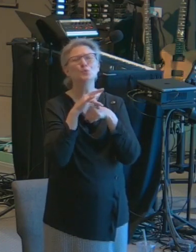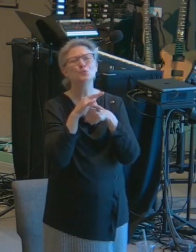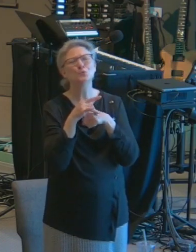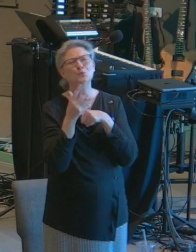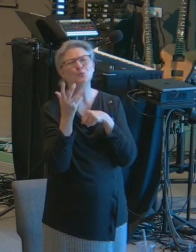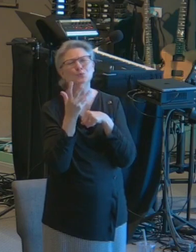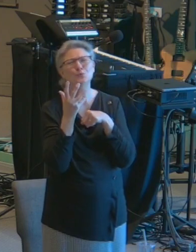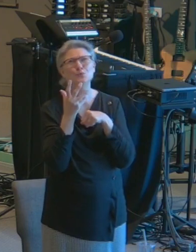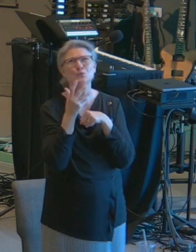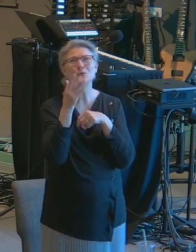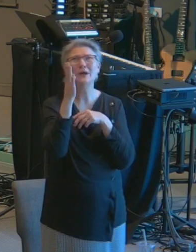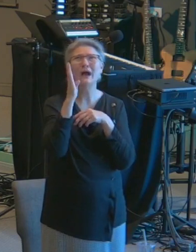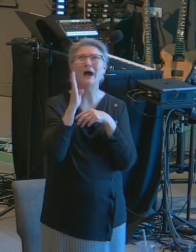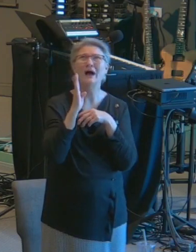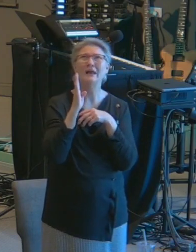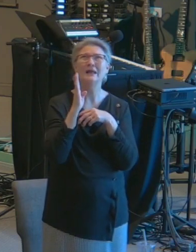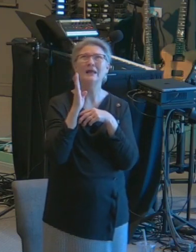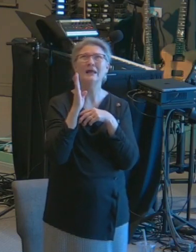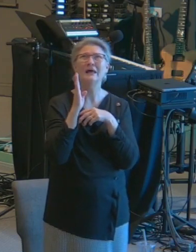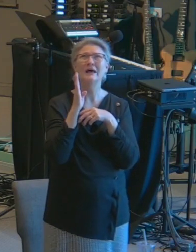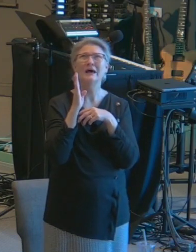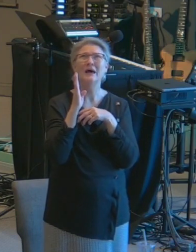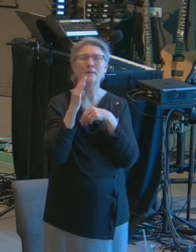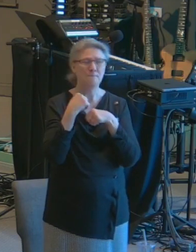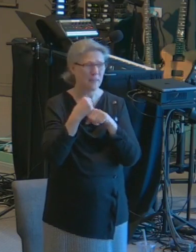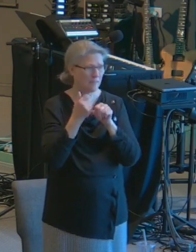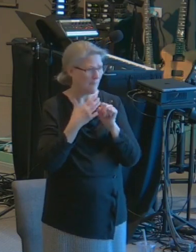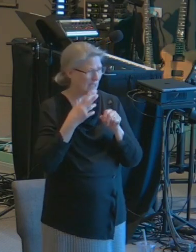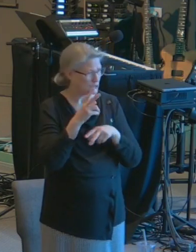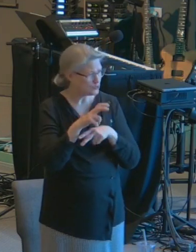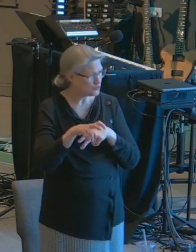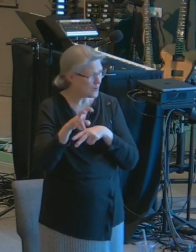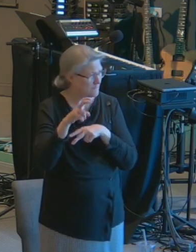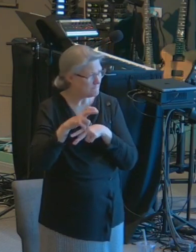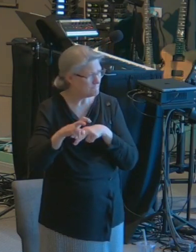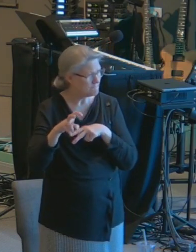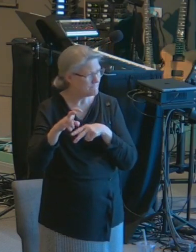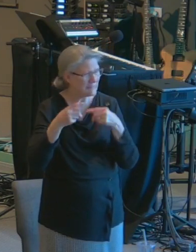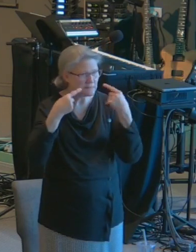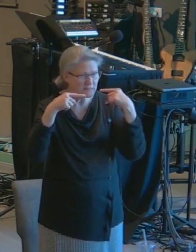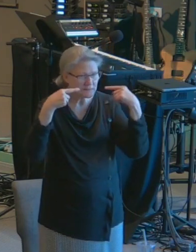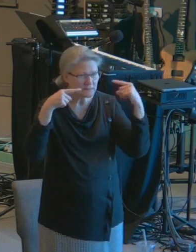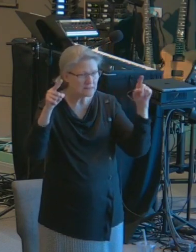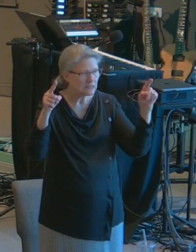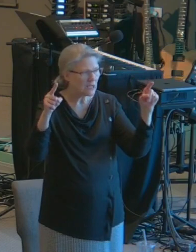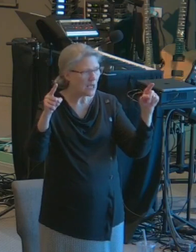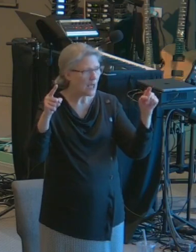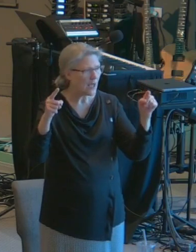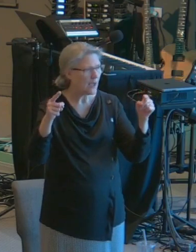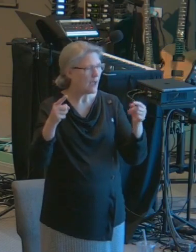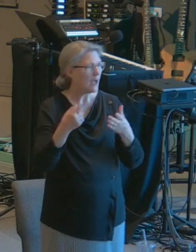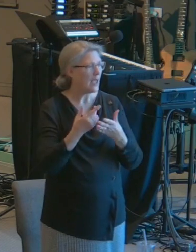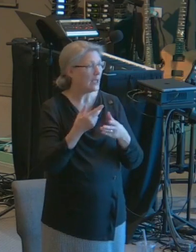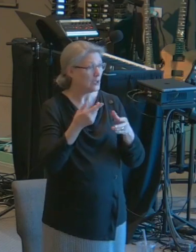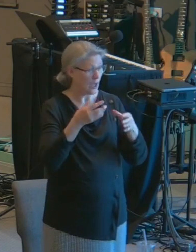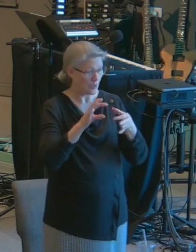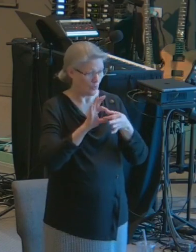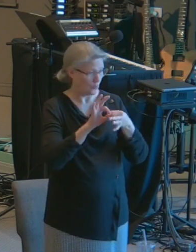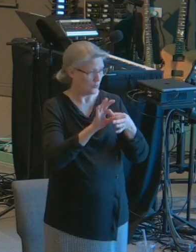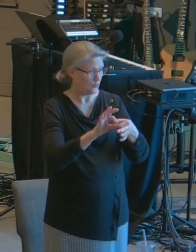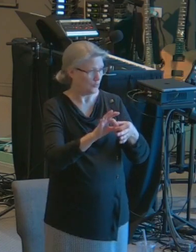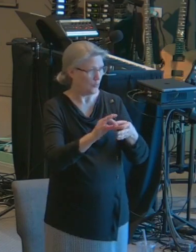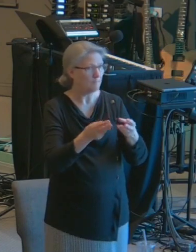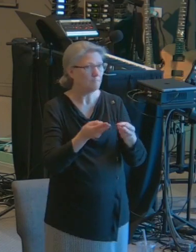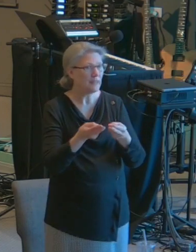Him to prosper my way as far as the ministry would be concerned that I would meet